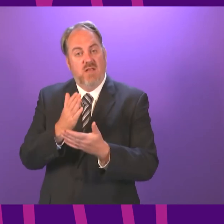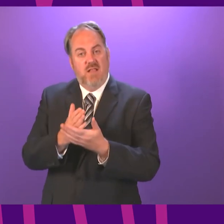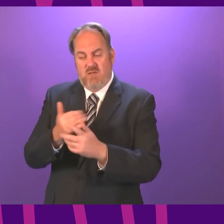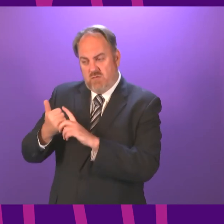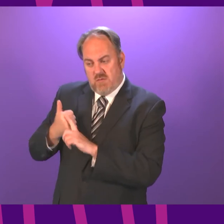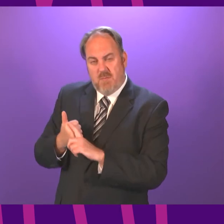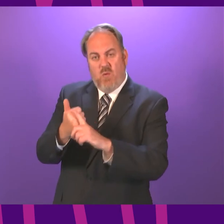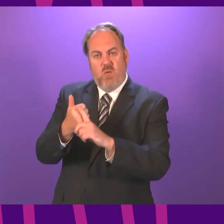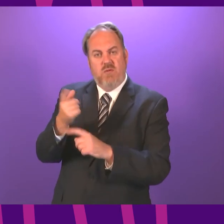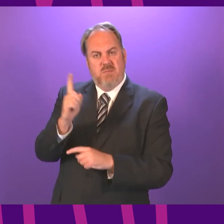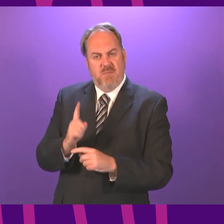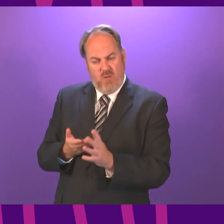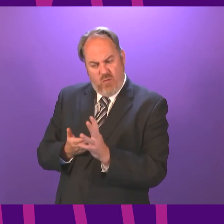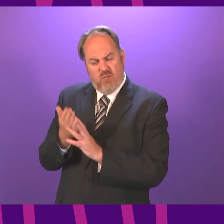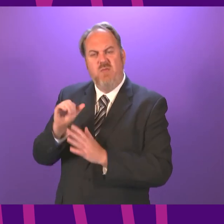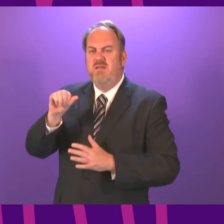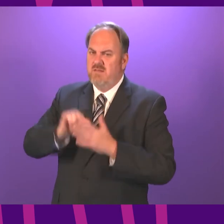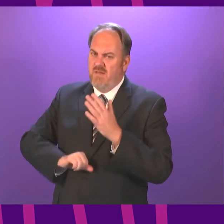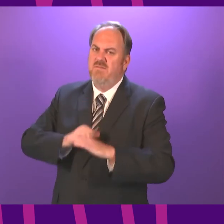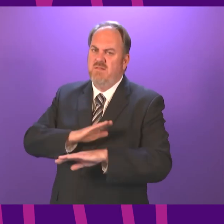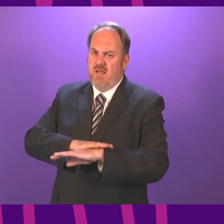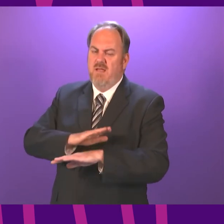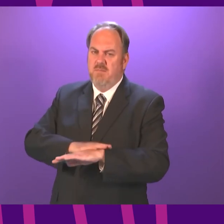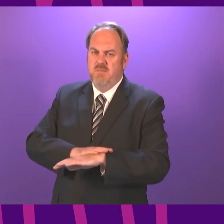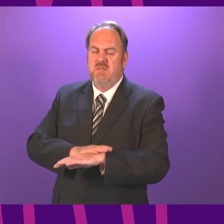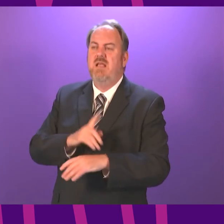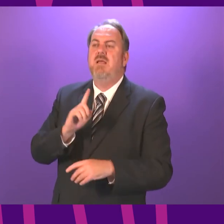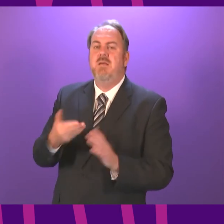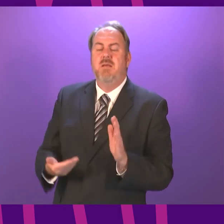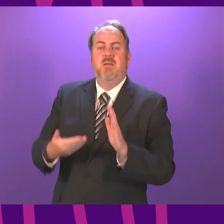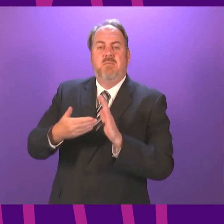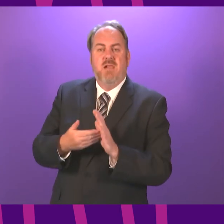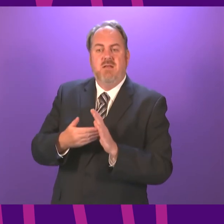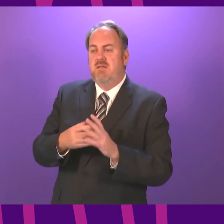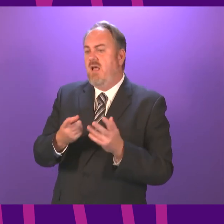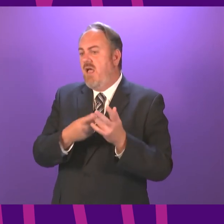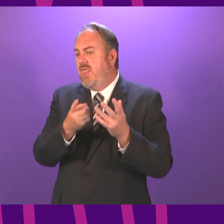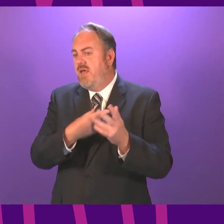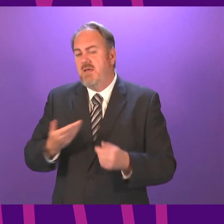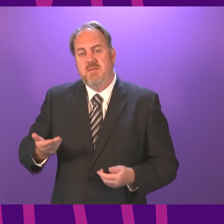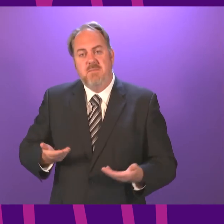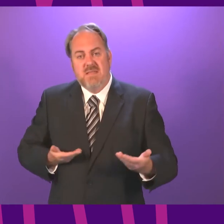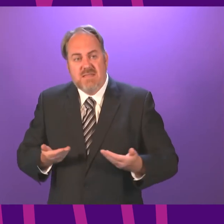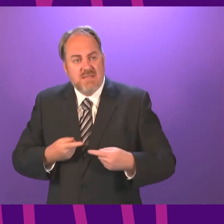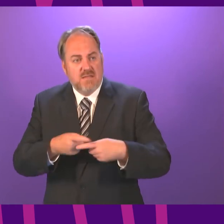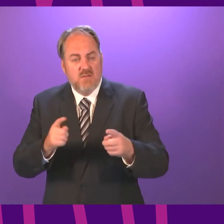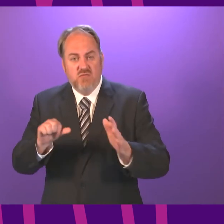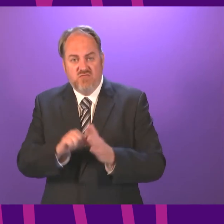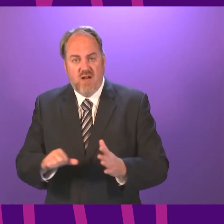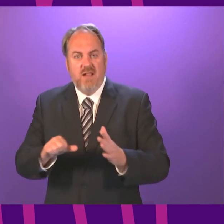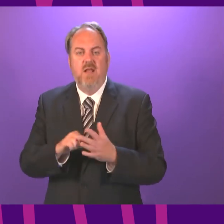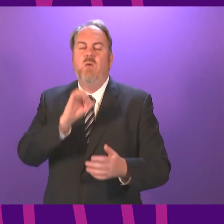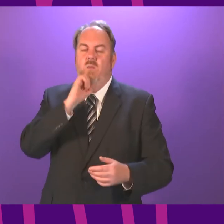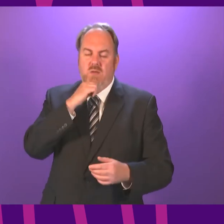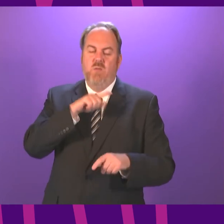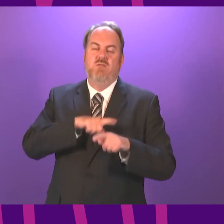and we will continue to ensure that we address any issues that are raised by individual sectors to the greatest ability of the financial scope that we